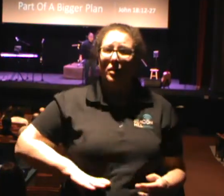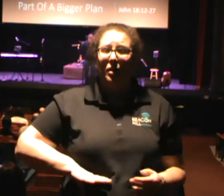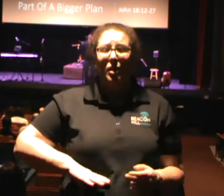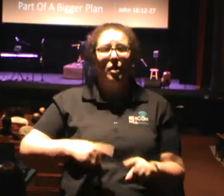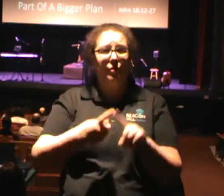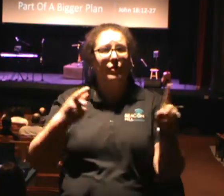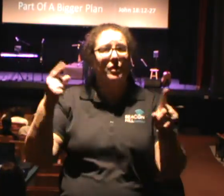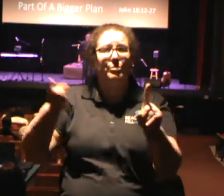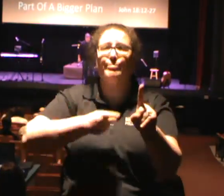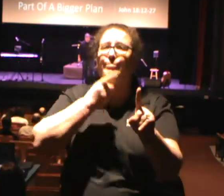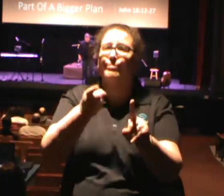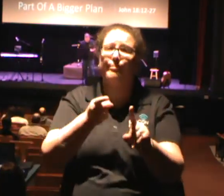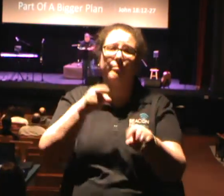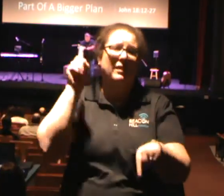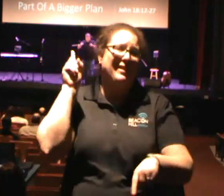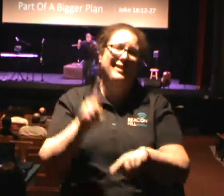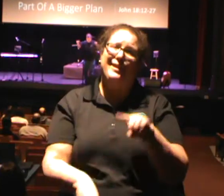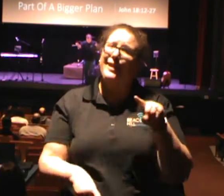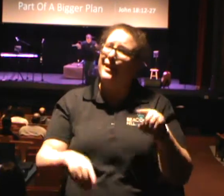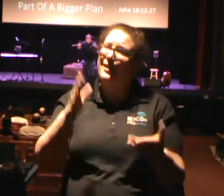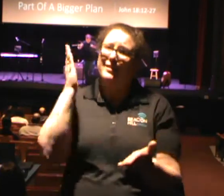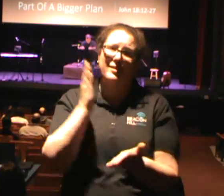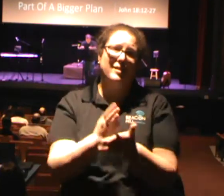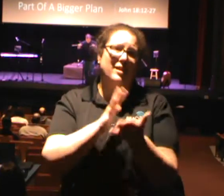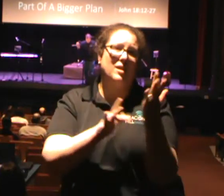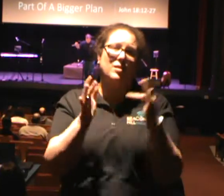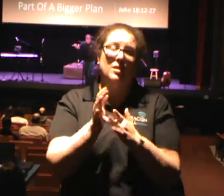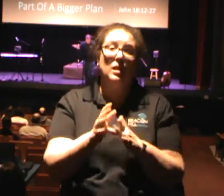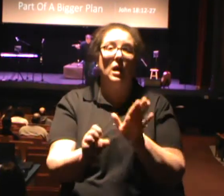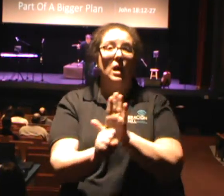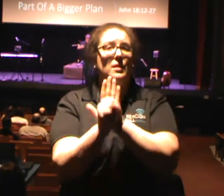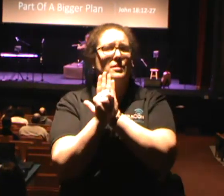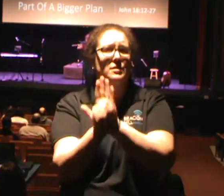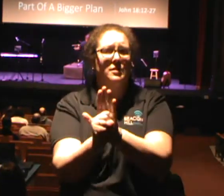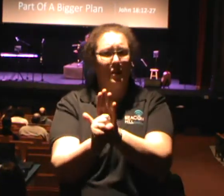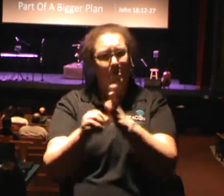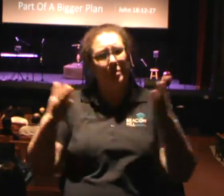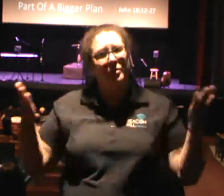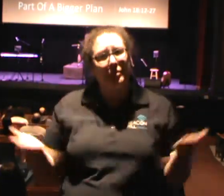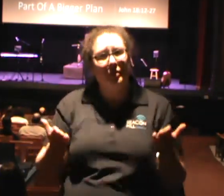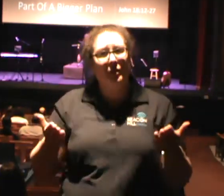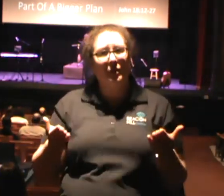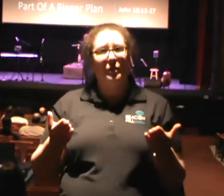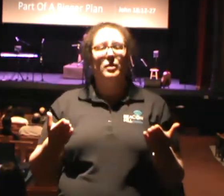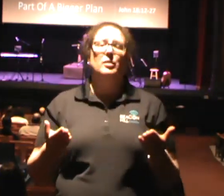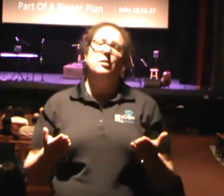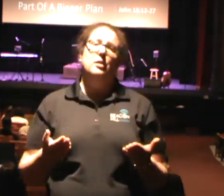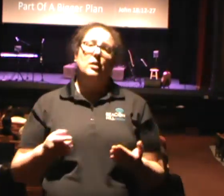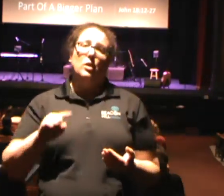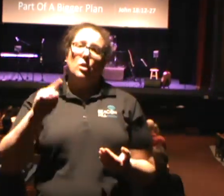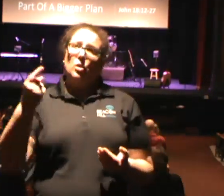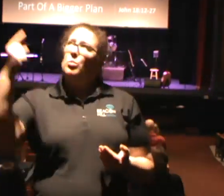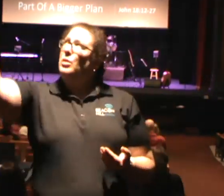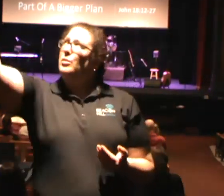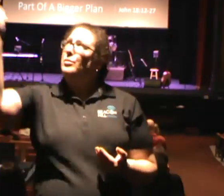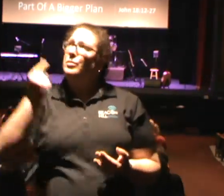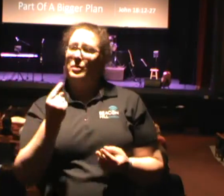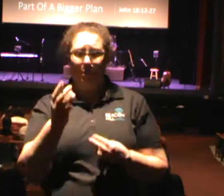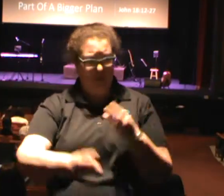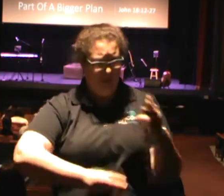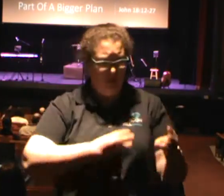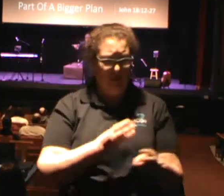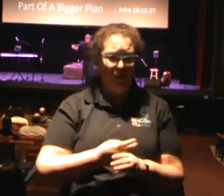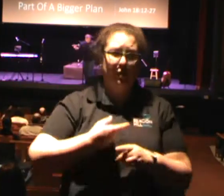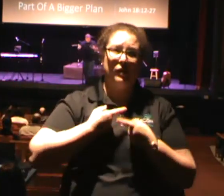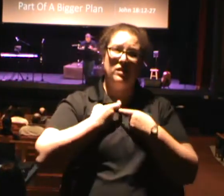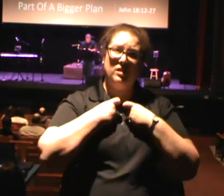Jesus Christ, church. Church, in fact, the symbolism here in the scripture is great. The one who came into the world to bring